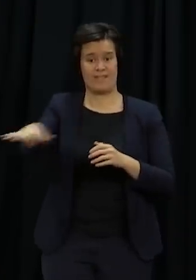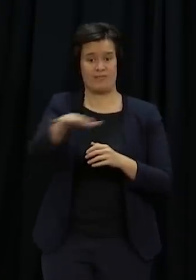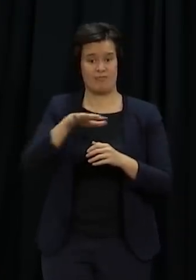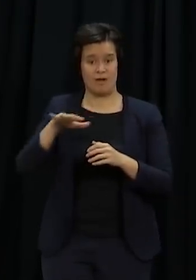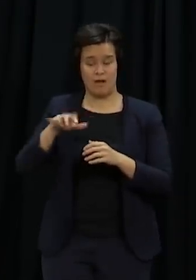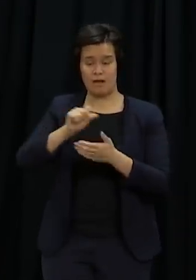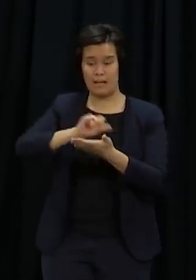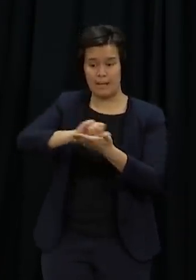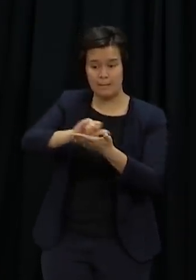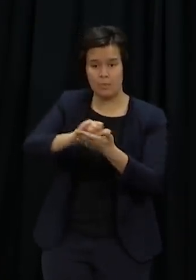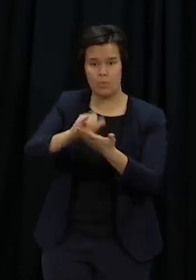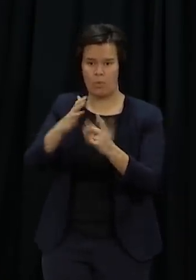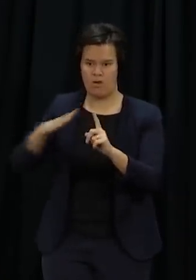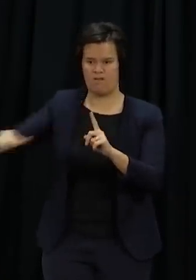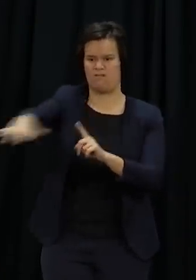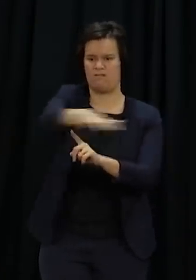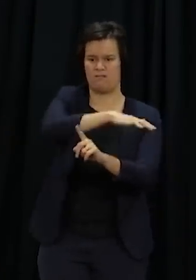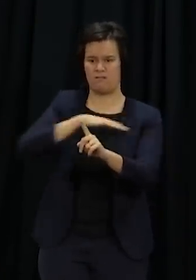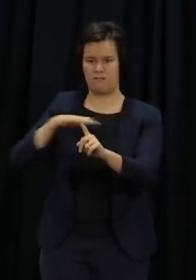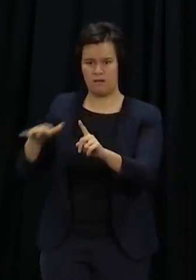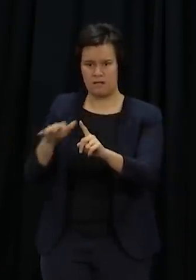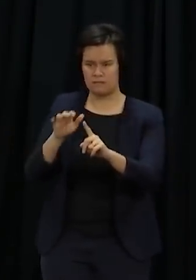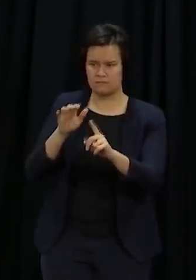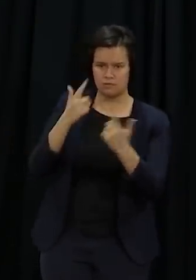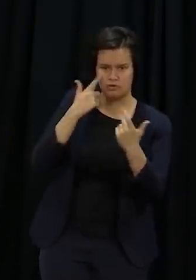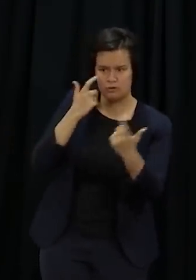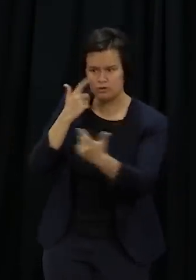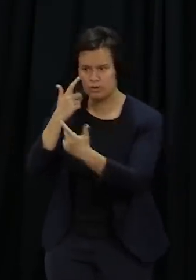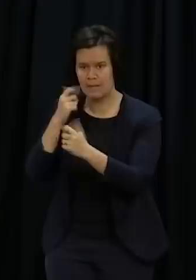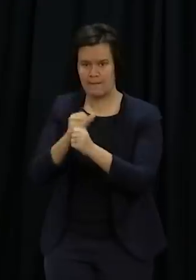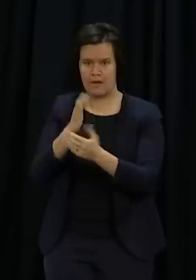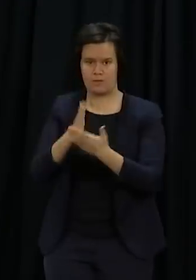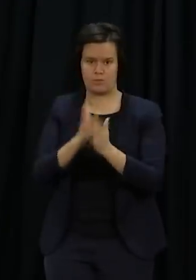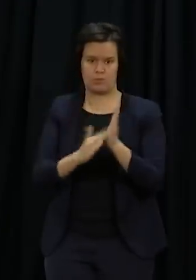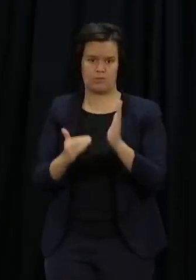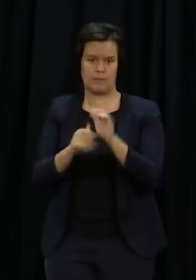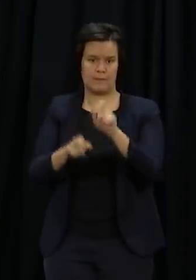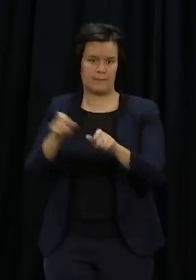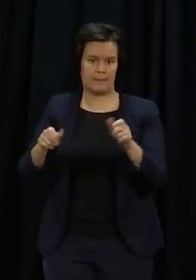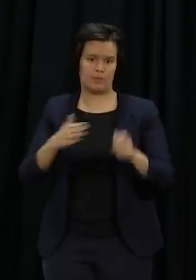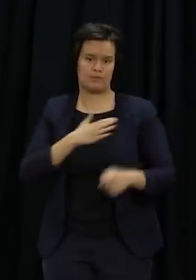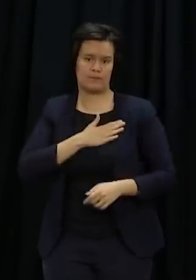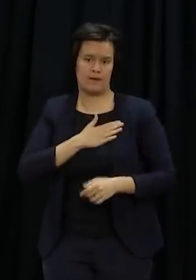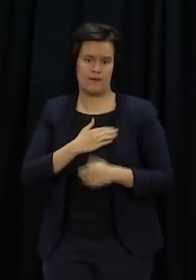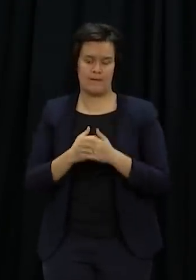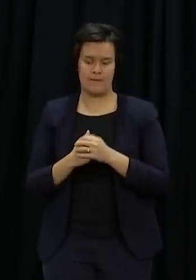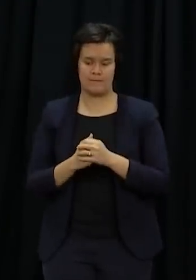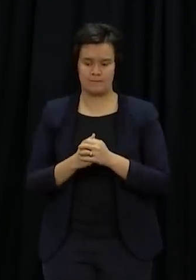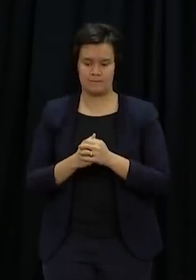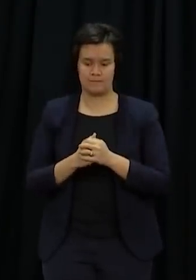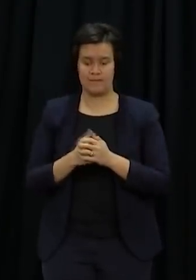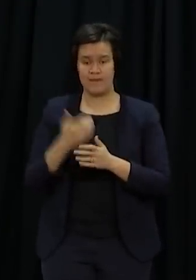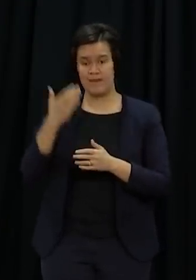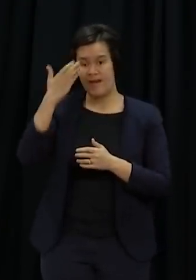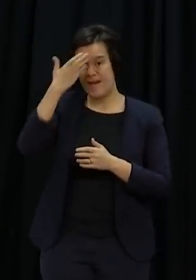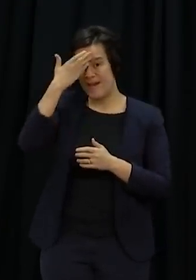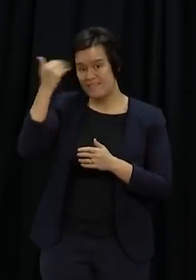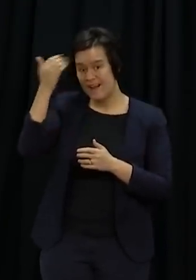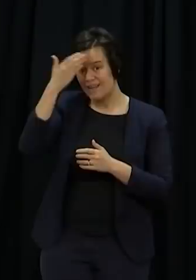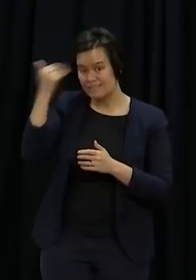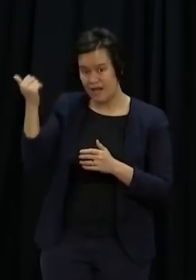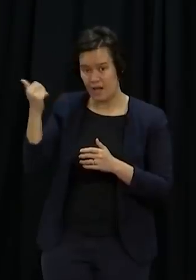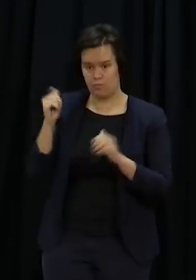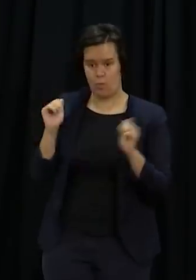of the airport. For days there have been warnings that the situation in Afghanistan was deteriorating,